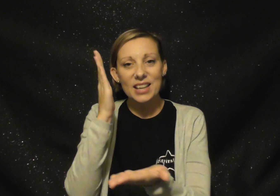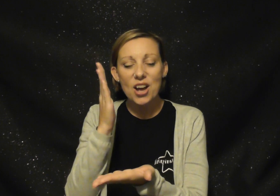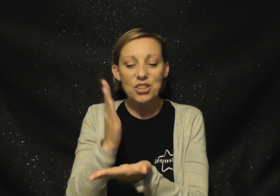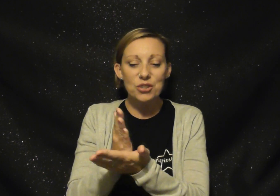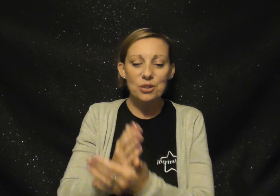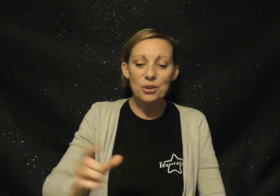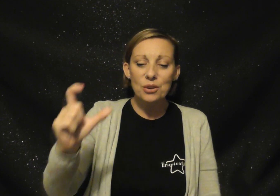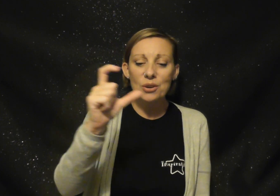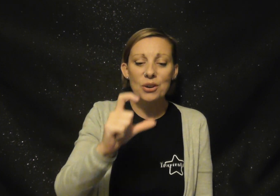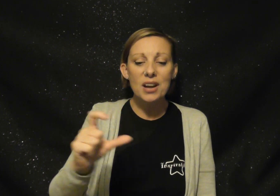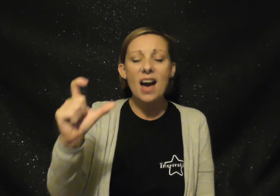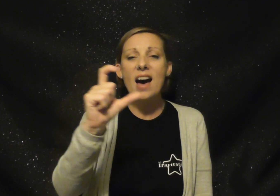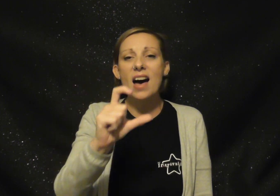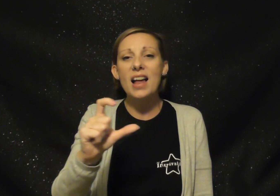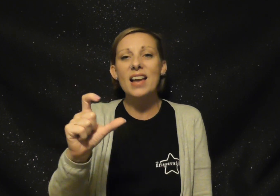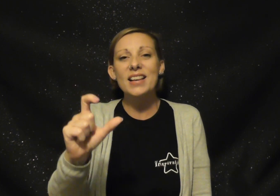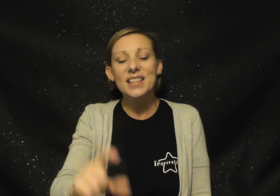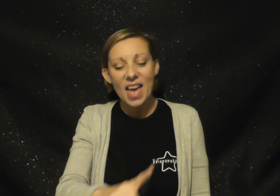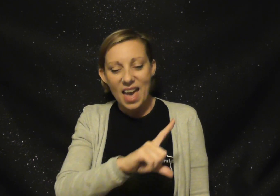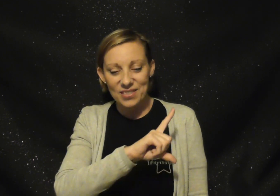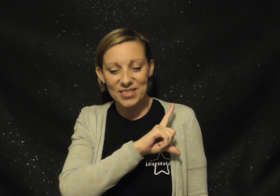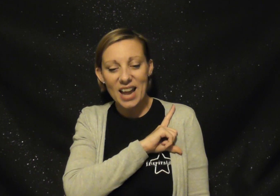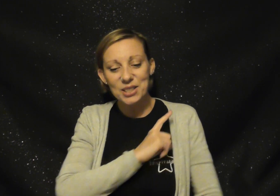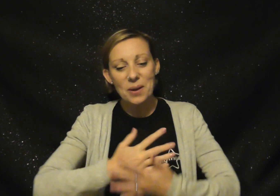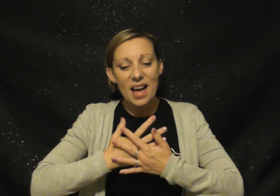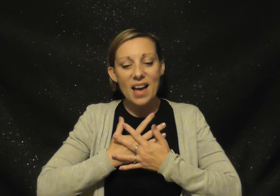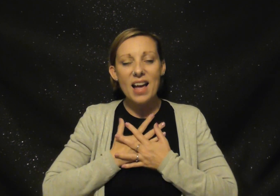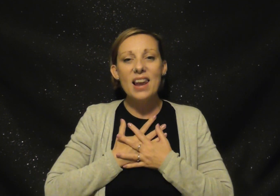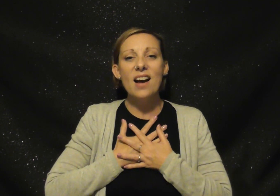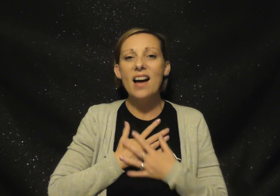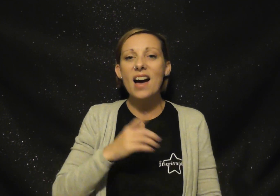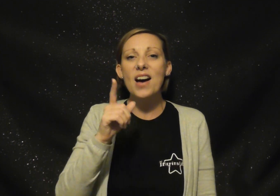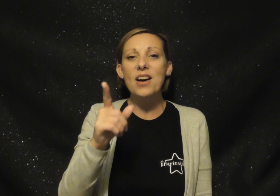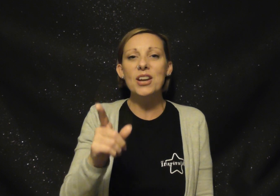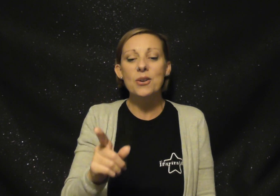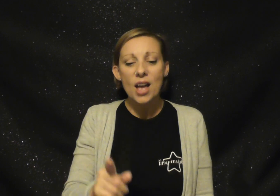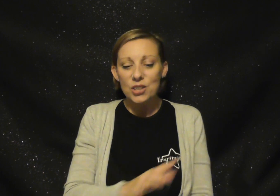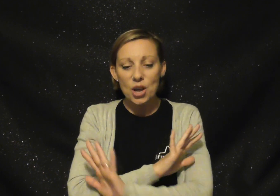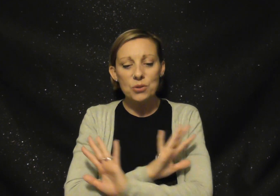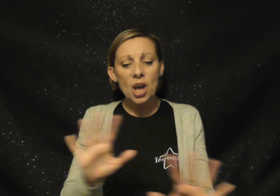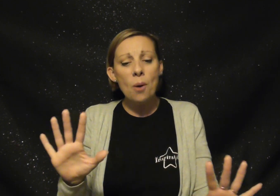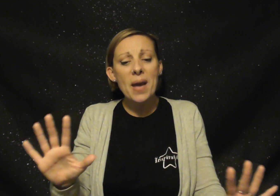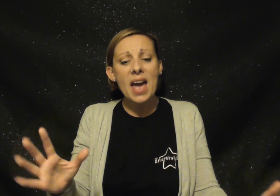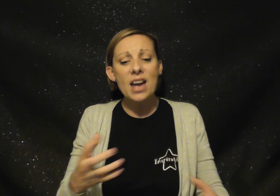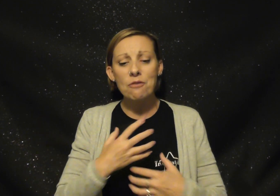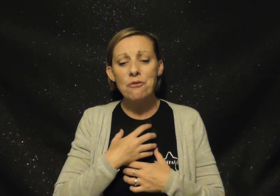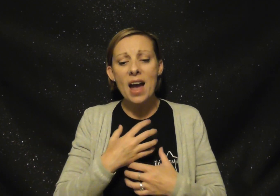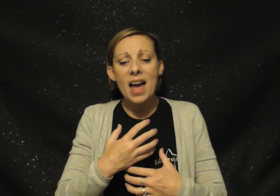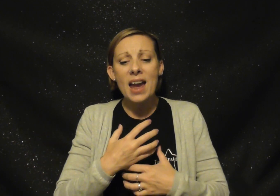your true colours and that's why I love you. So don't be afraid